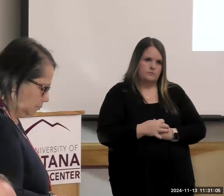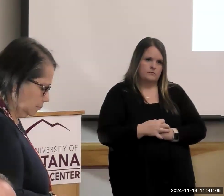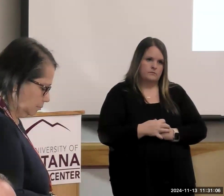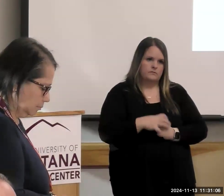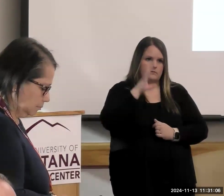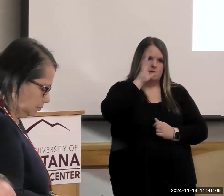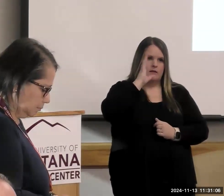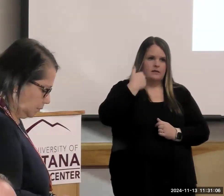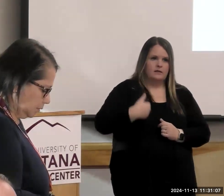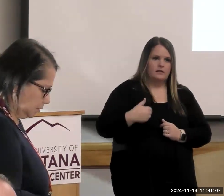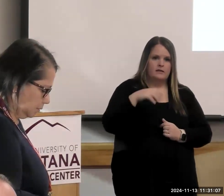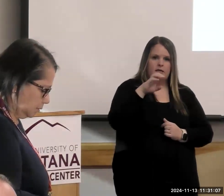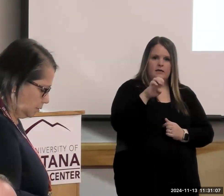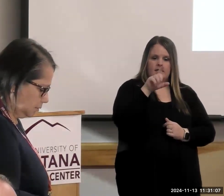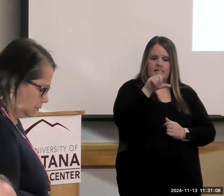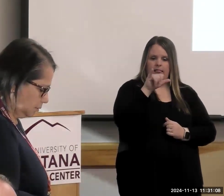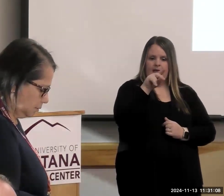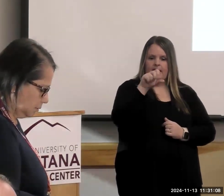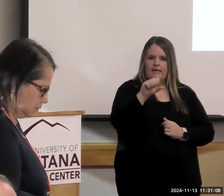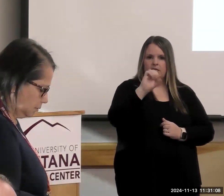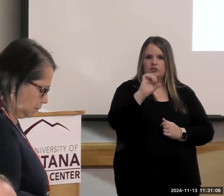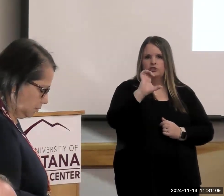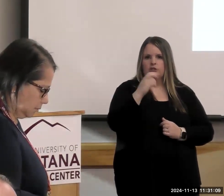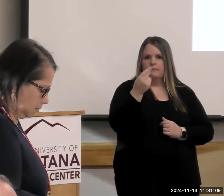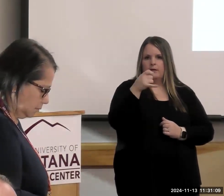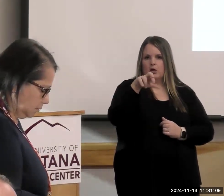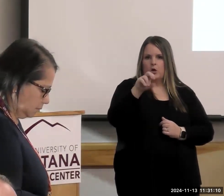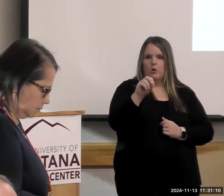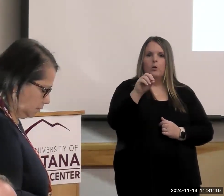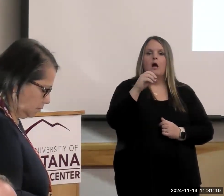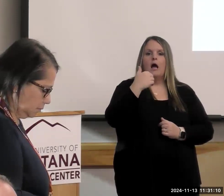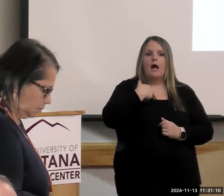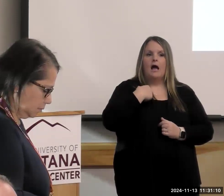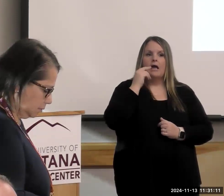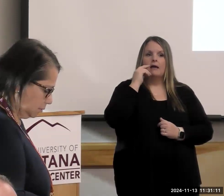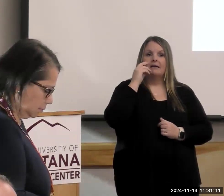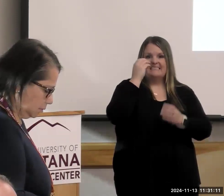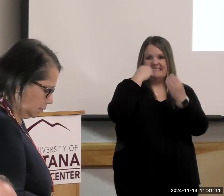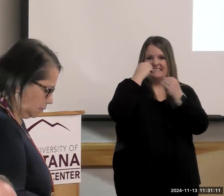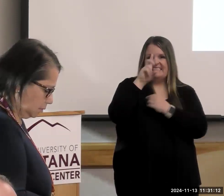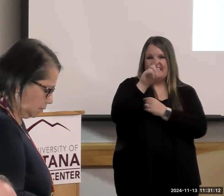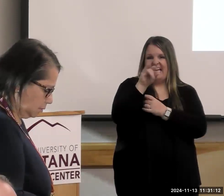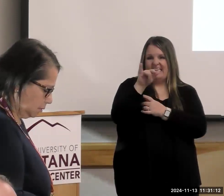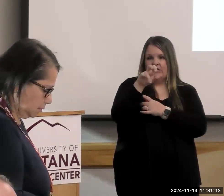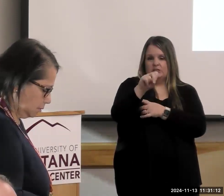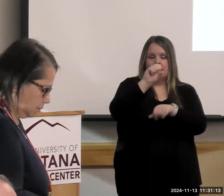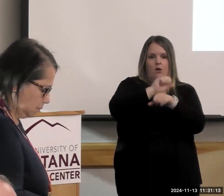Hi, everyone. My name is Elena Shapiro. I'm a dietician, and I work in WIC in Missoula. WIC in Missoula. Okay.